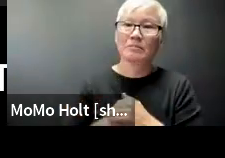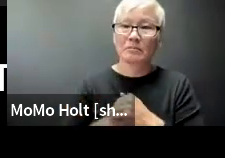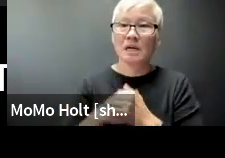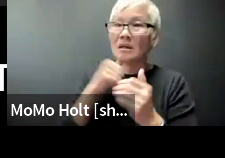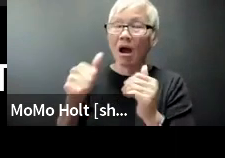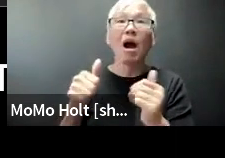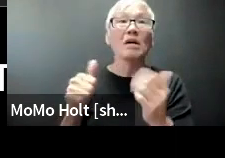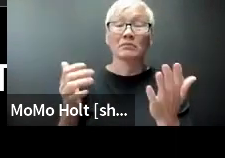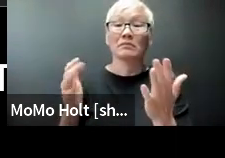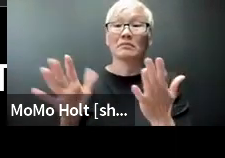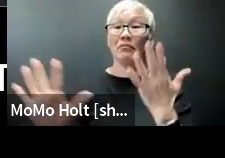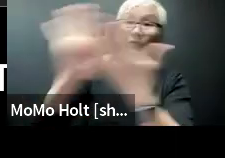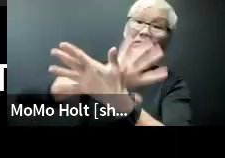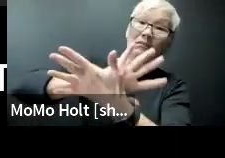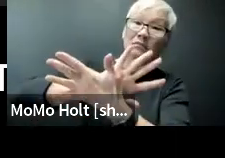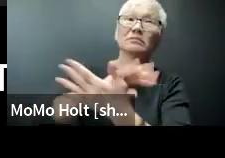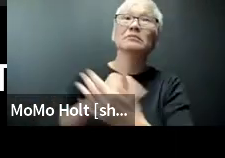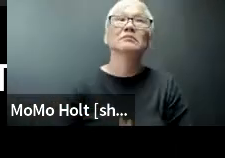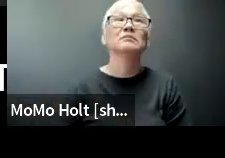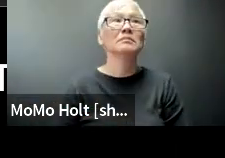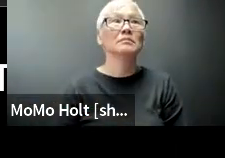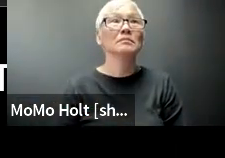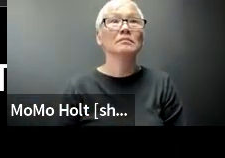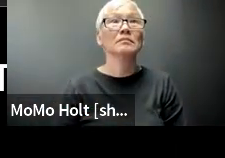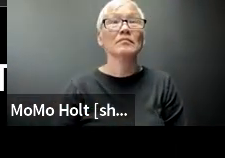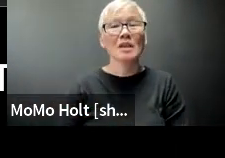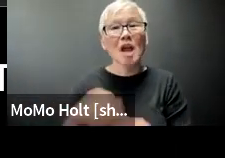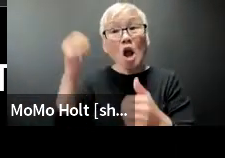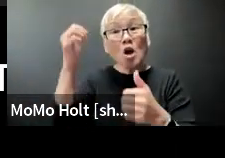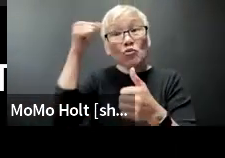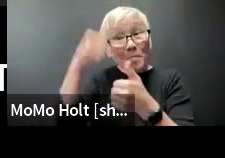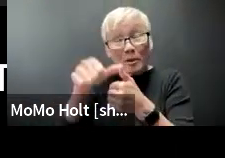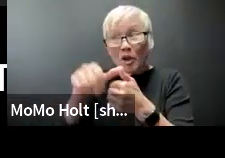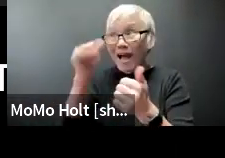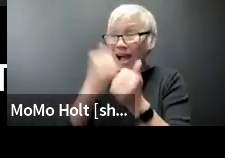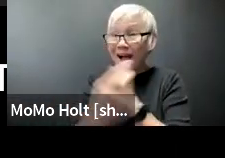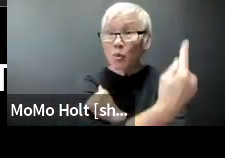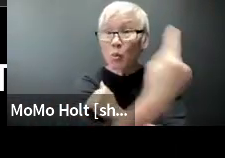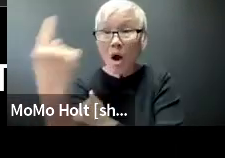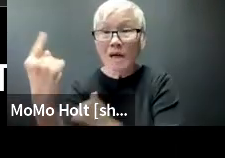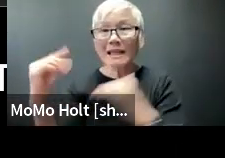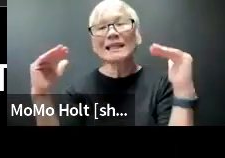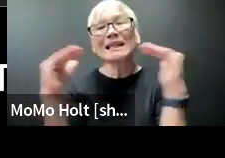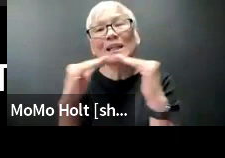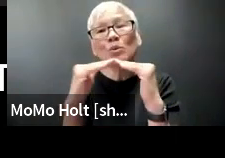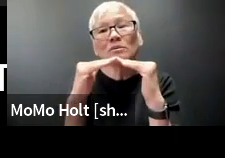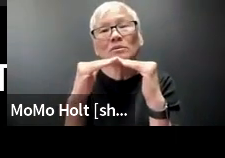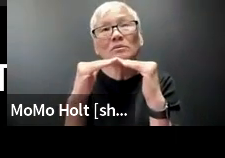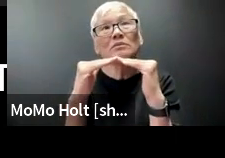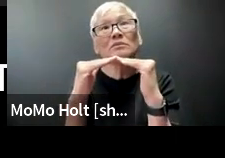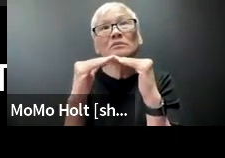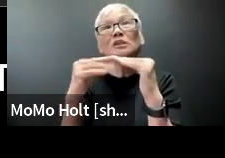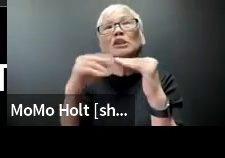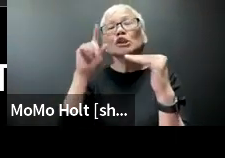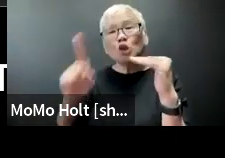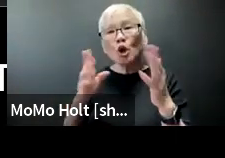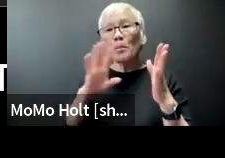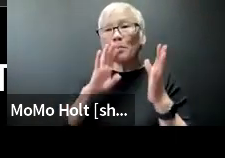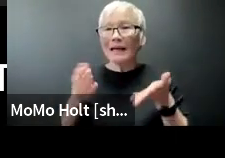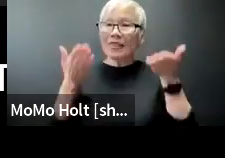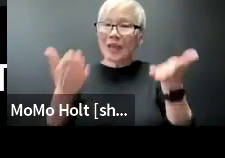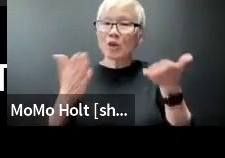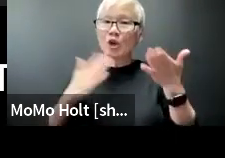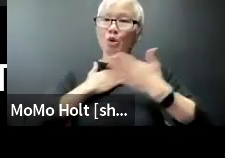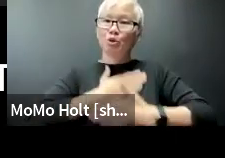it should always be the standard not just the band-aid now remember everyone should